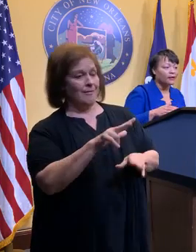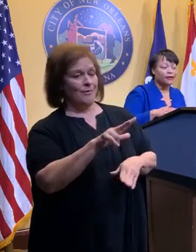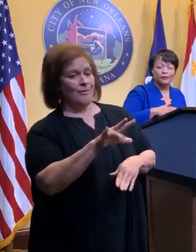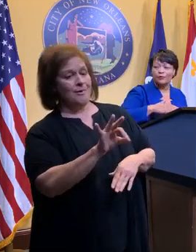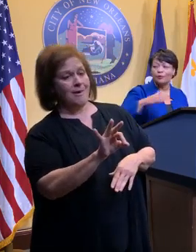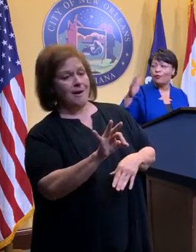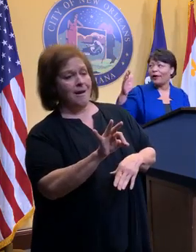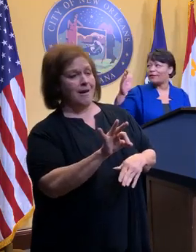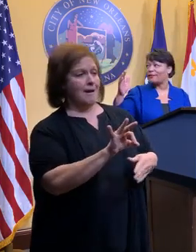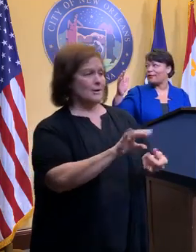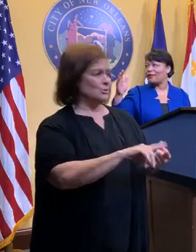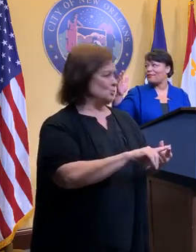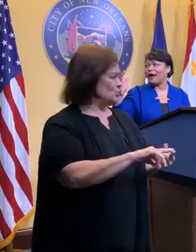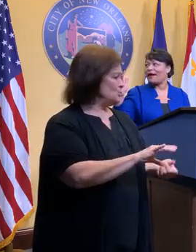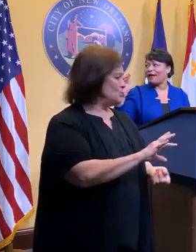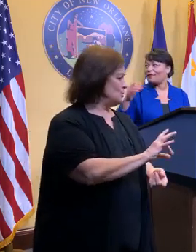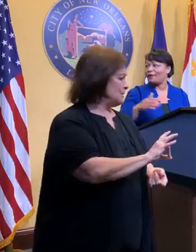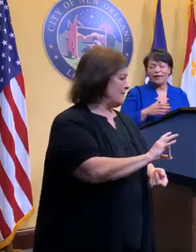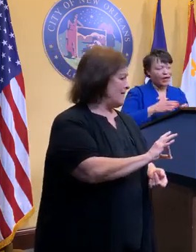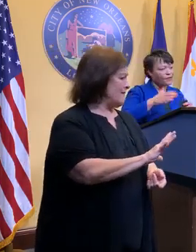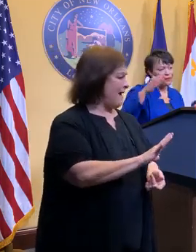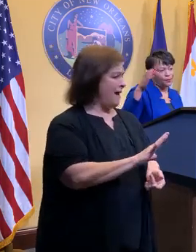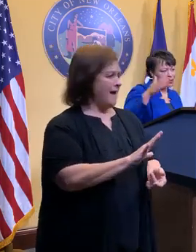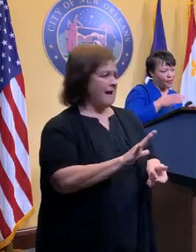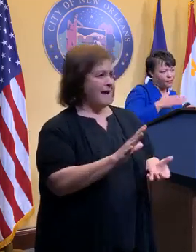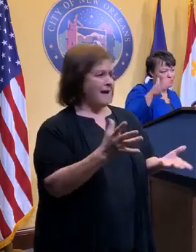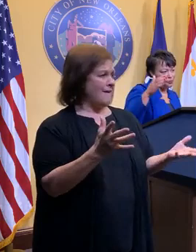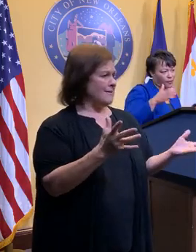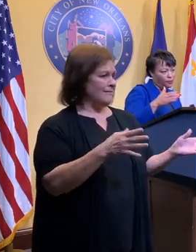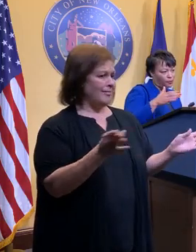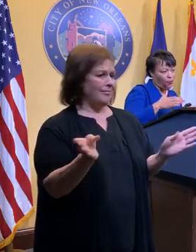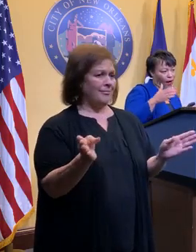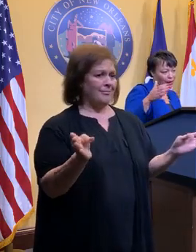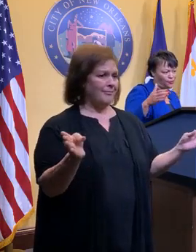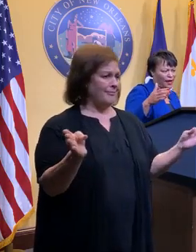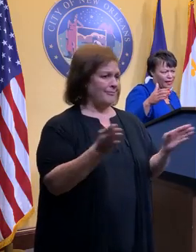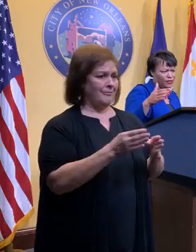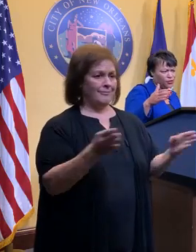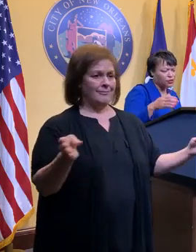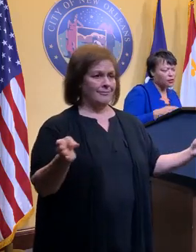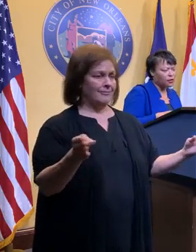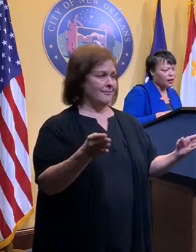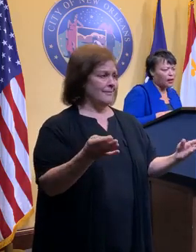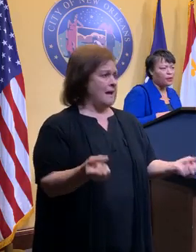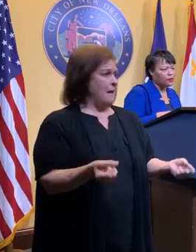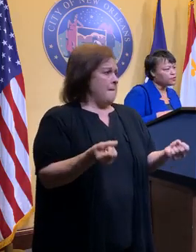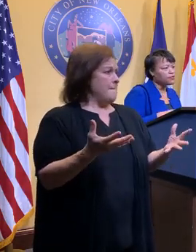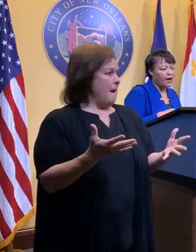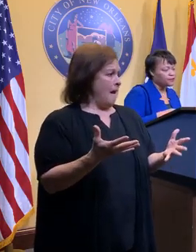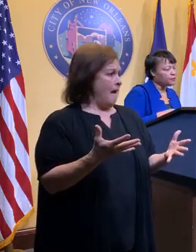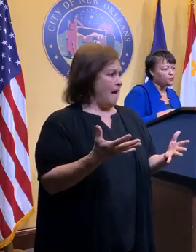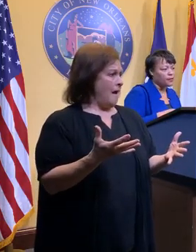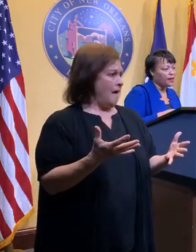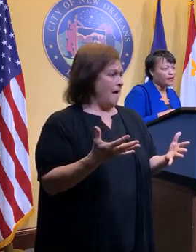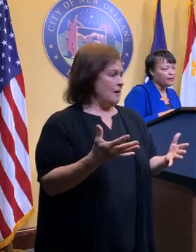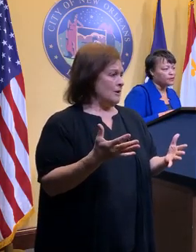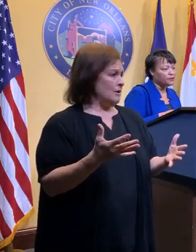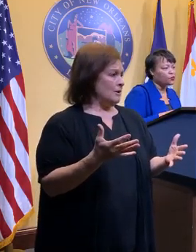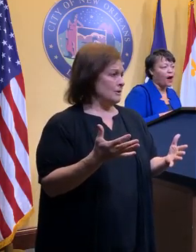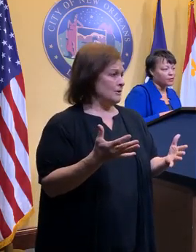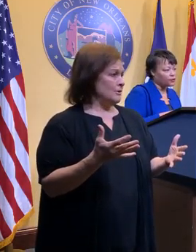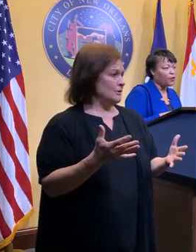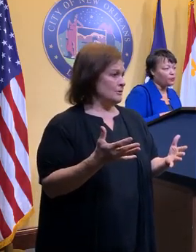39 to, what, 75. He gave us a pretty, pretty wide range. Uh, but we just have to